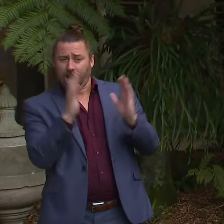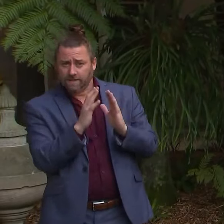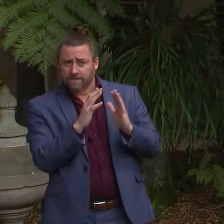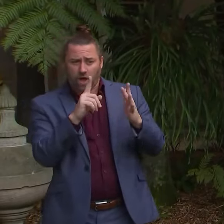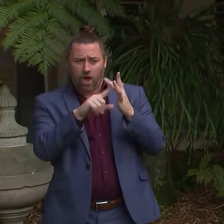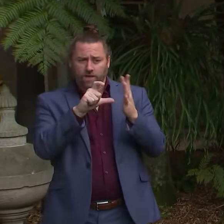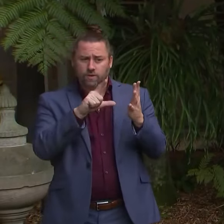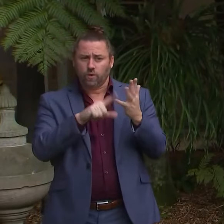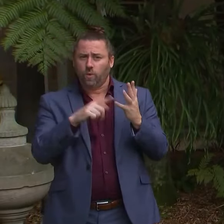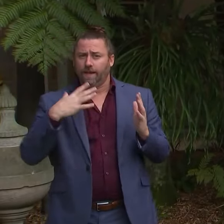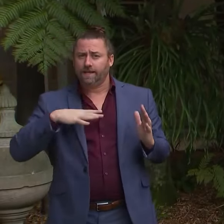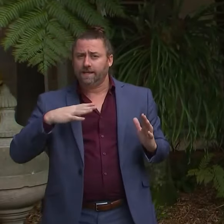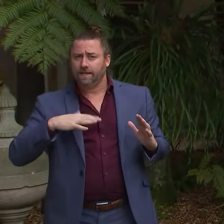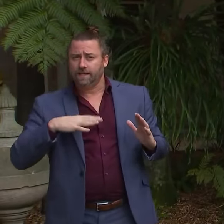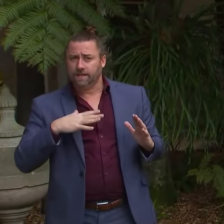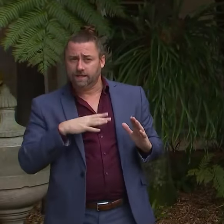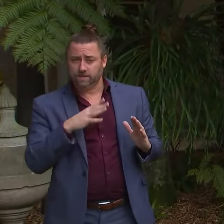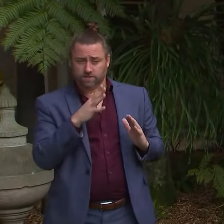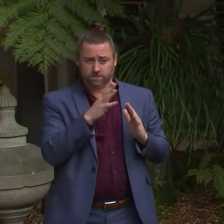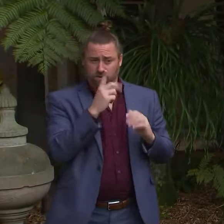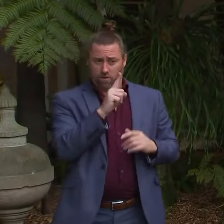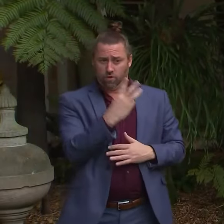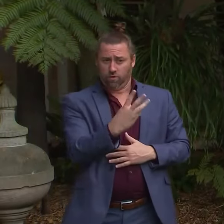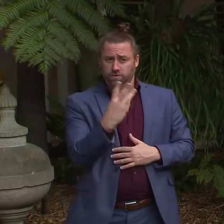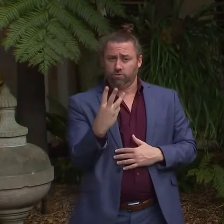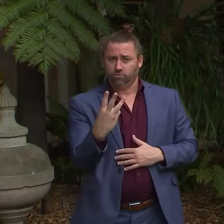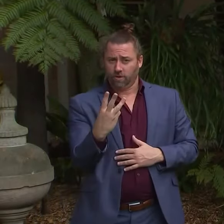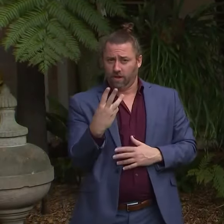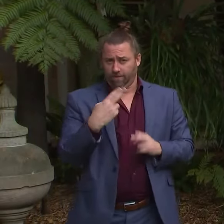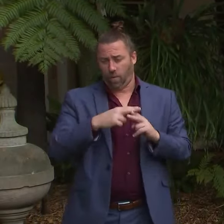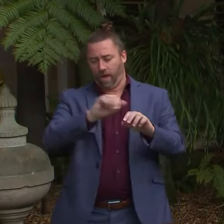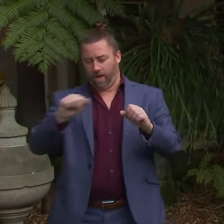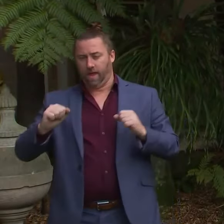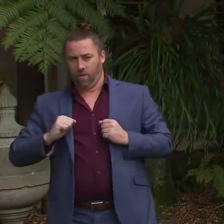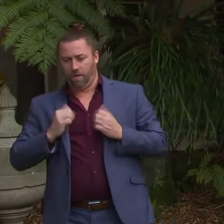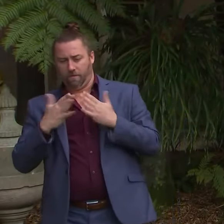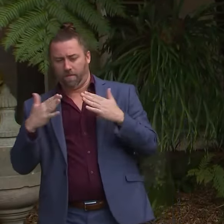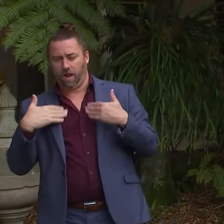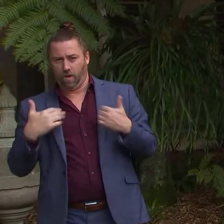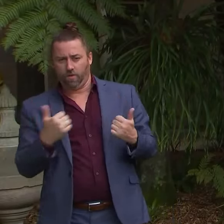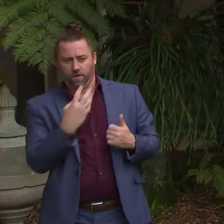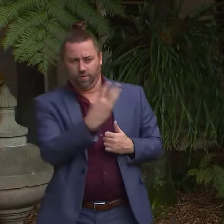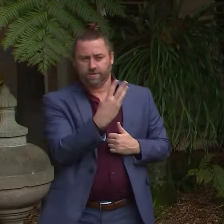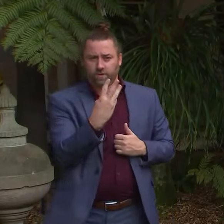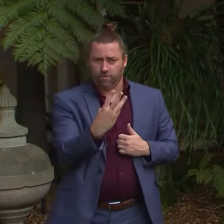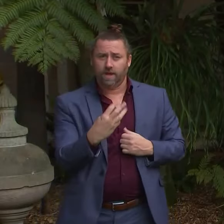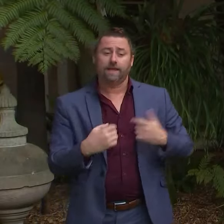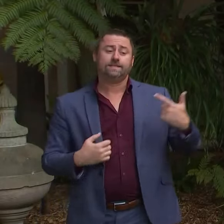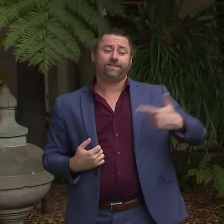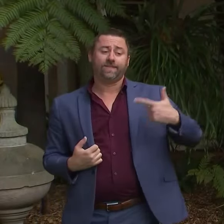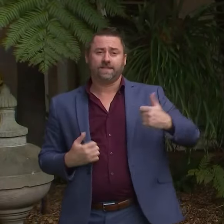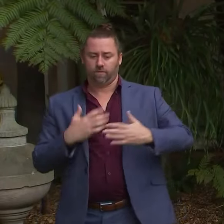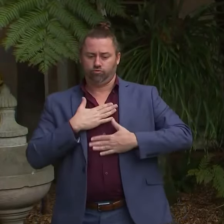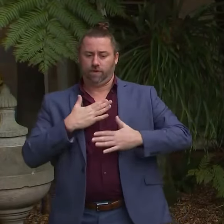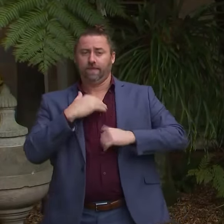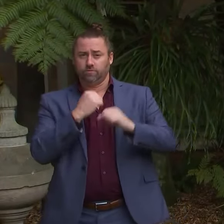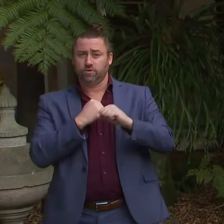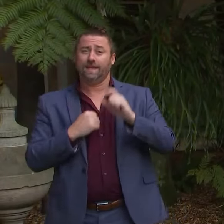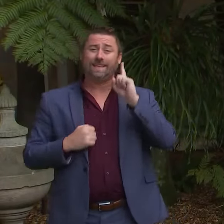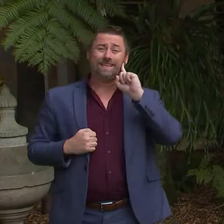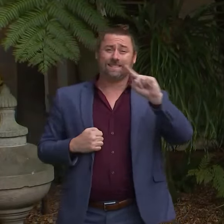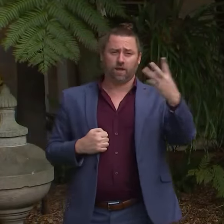intensive care unit down to 33. That's public intensive care units. Uh, 17 of whom are ventilated. It was 36